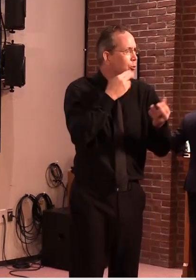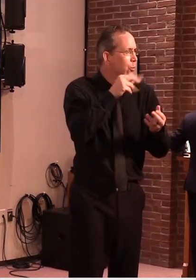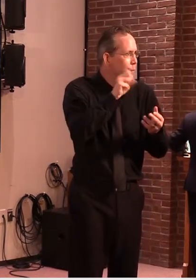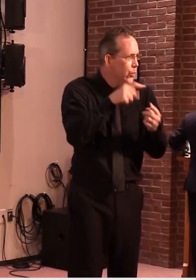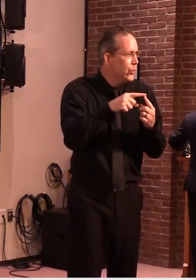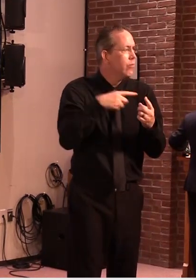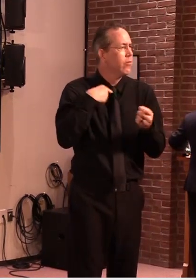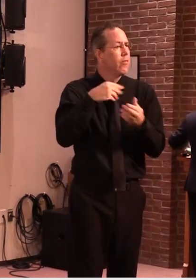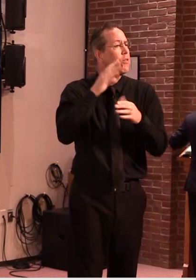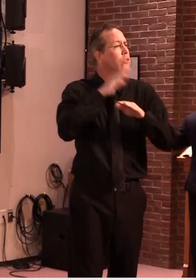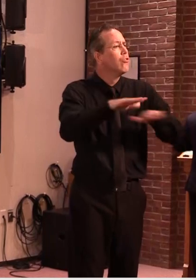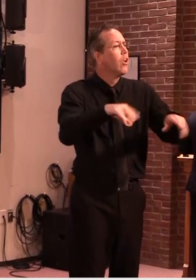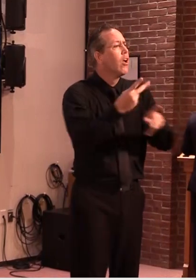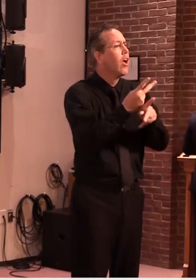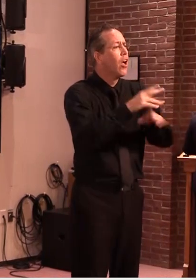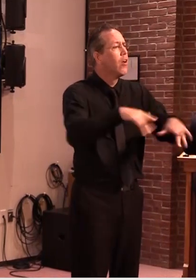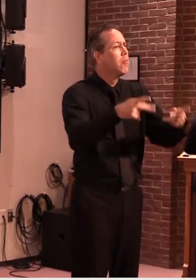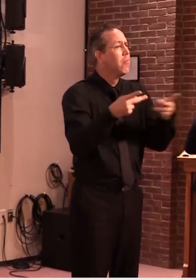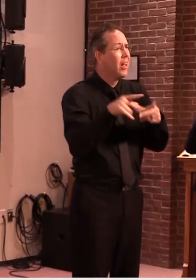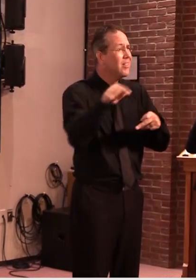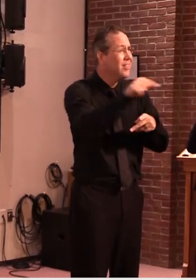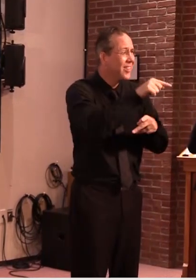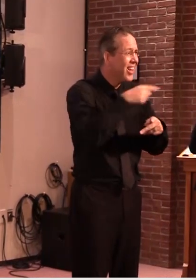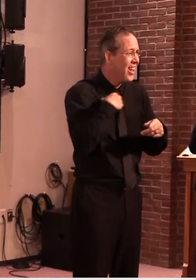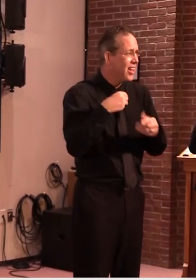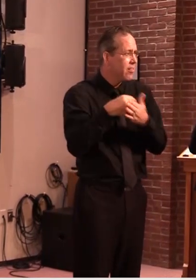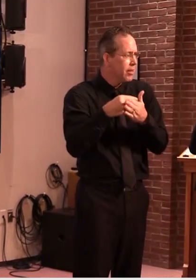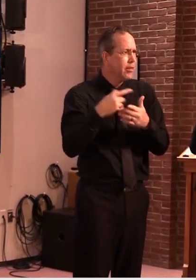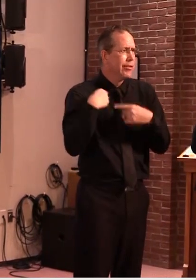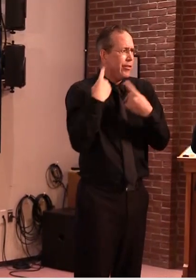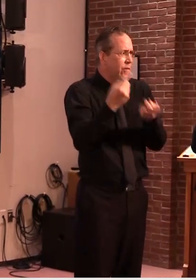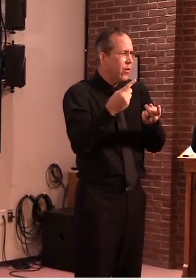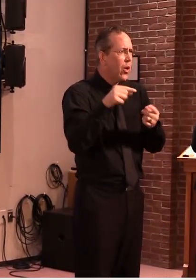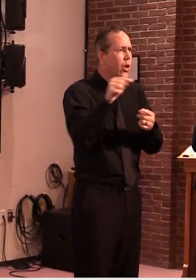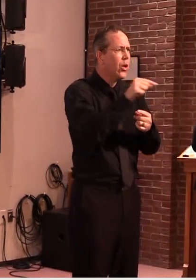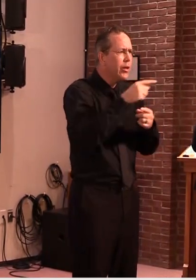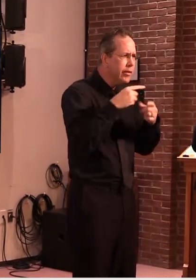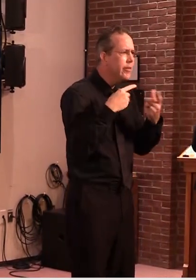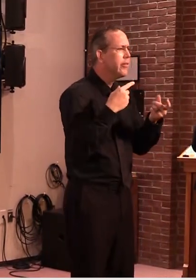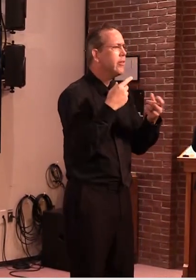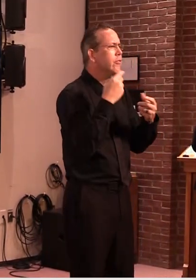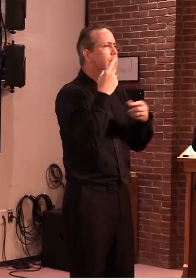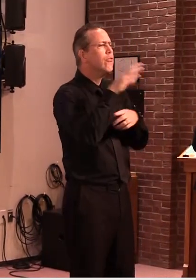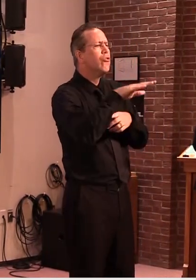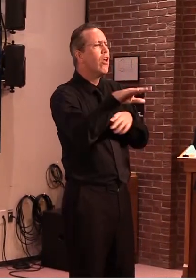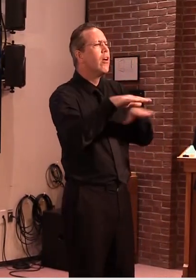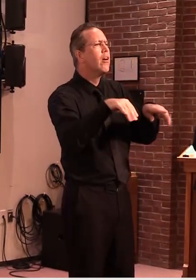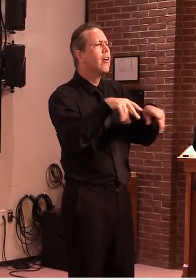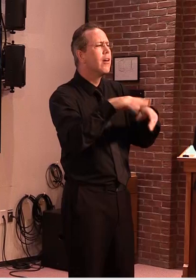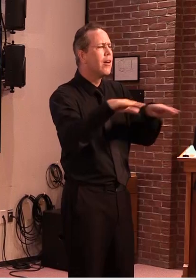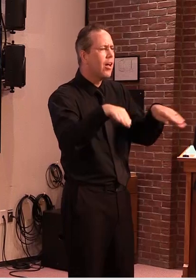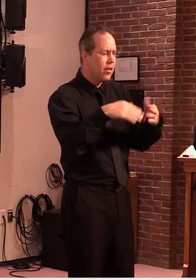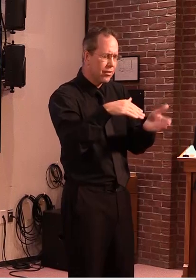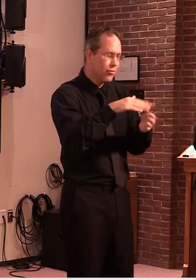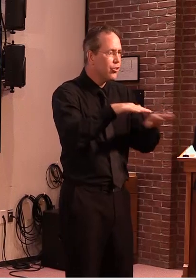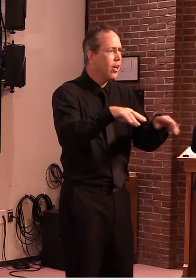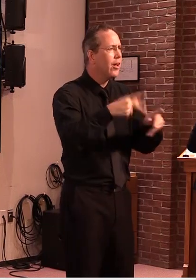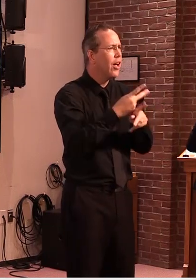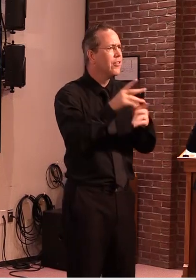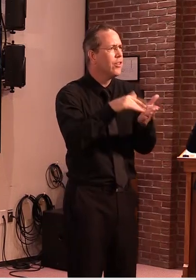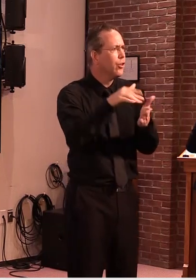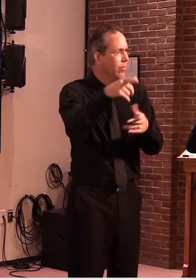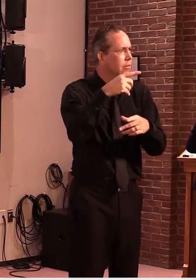talked about how critical good quality child care is for Vermont giving kids a strong foundation and supporting working